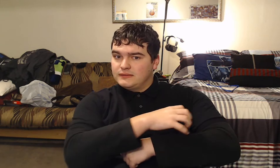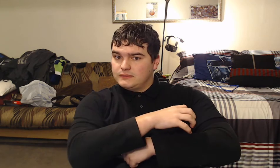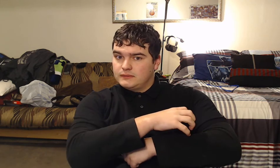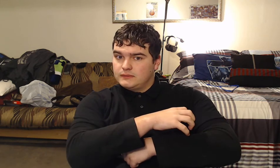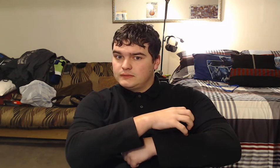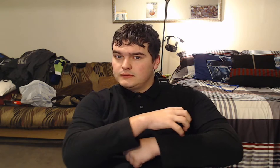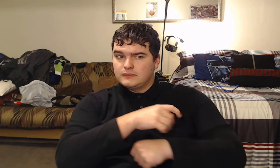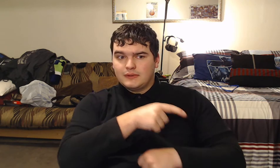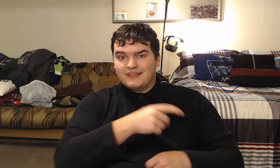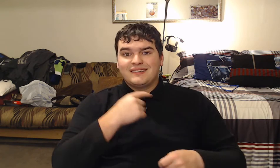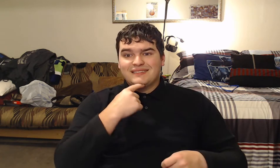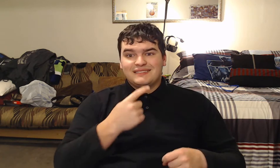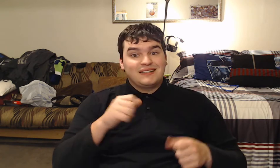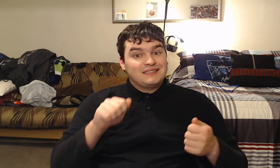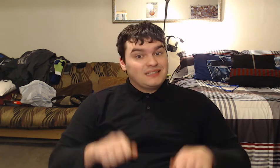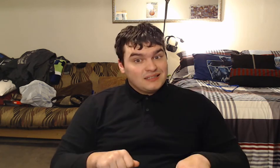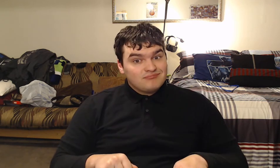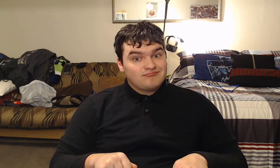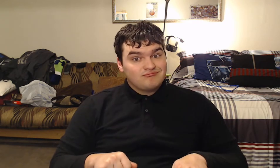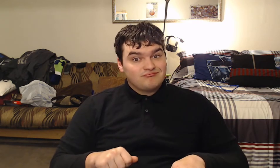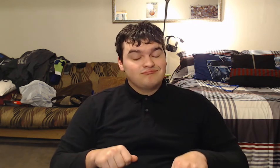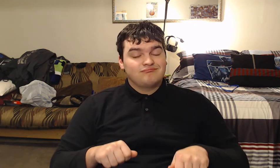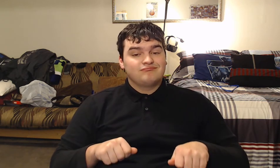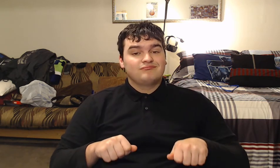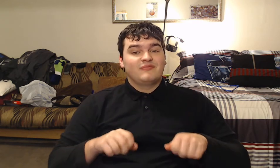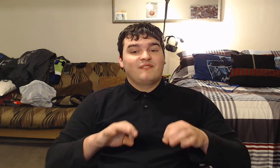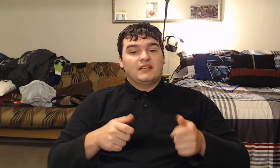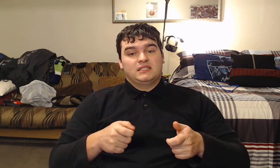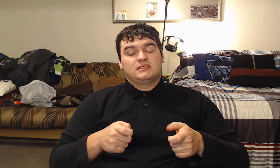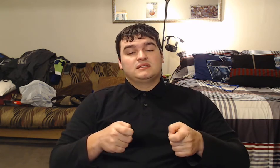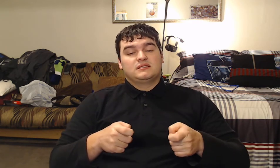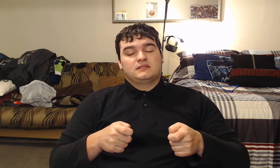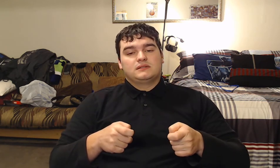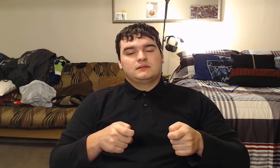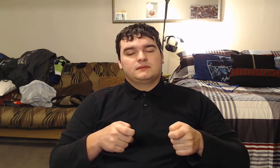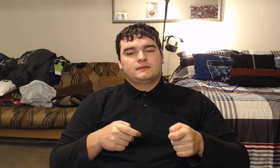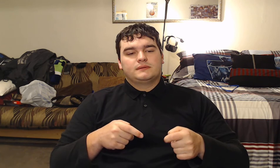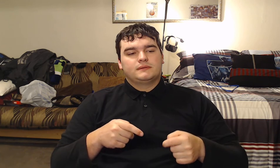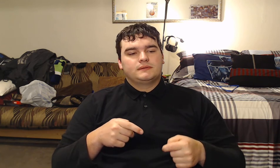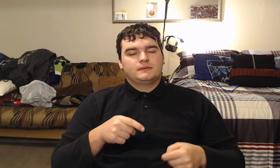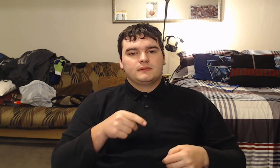Sometimes they even show you people they say they cured.